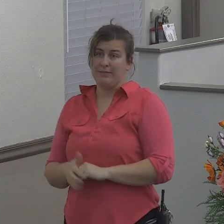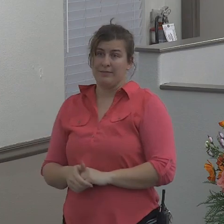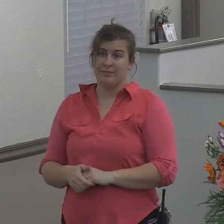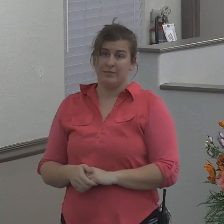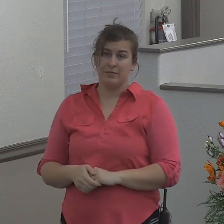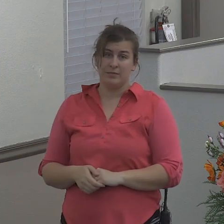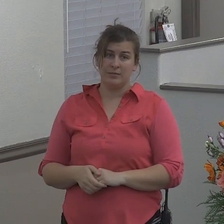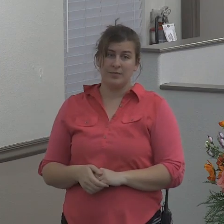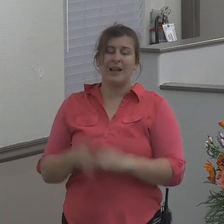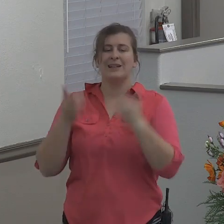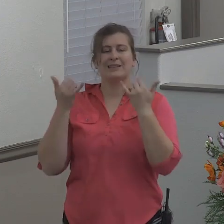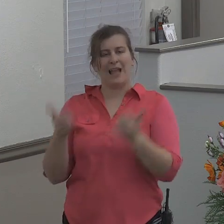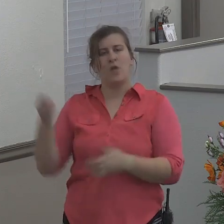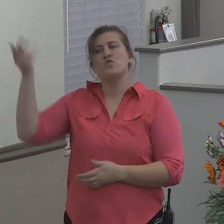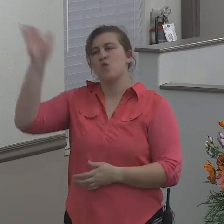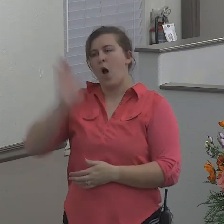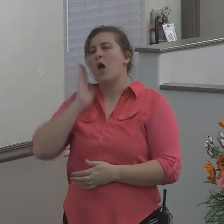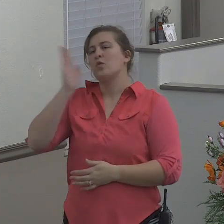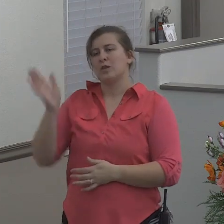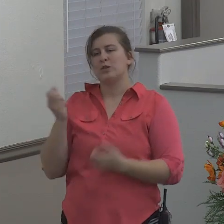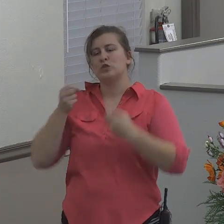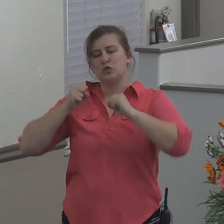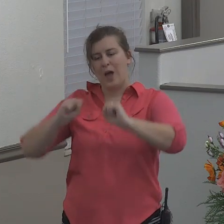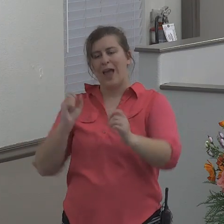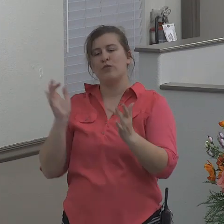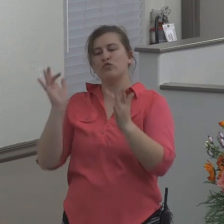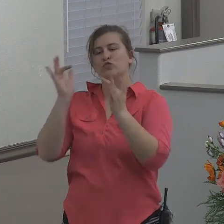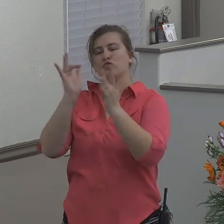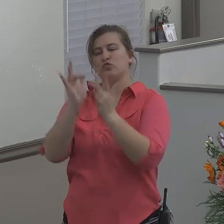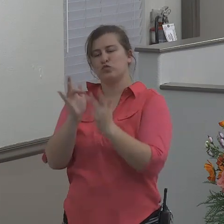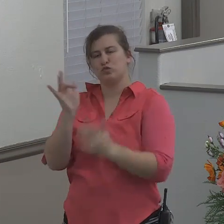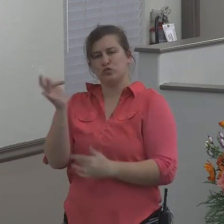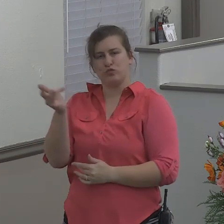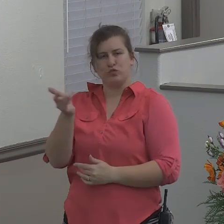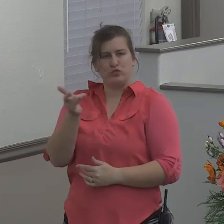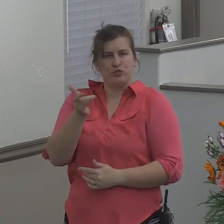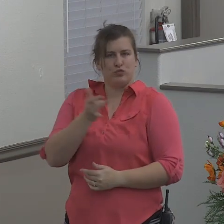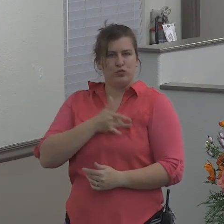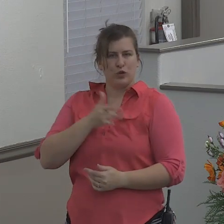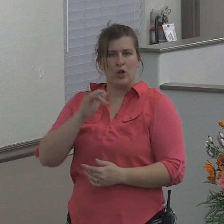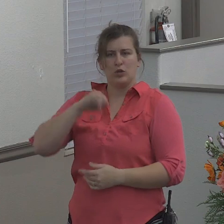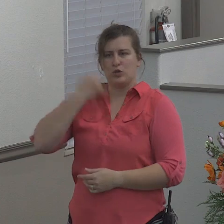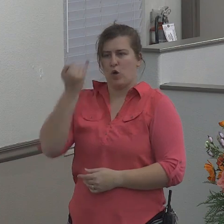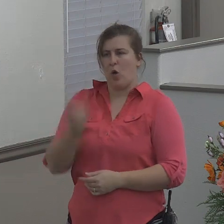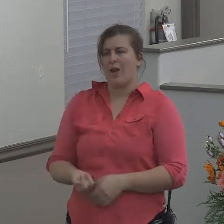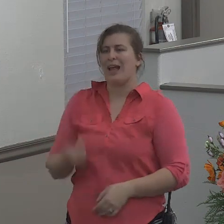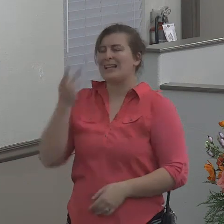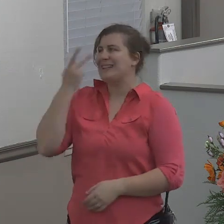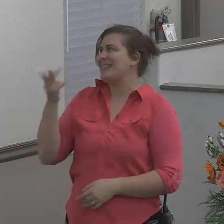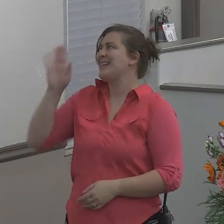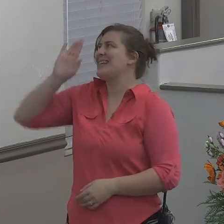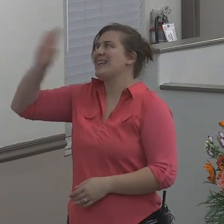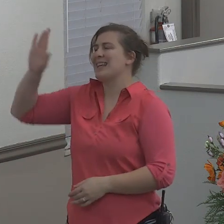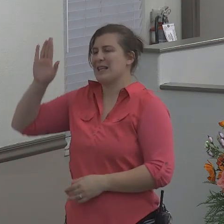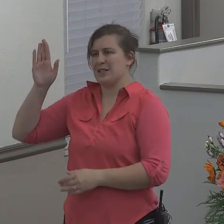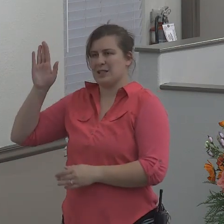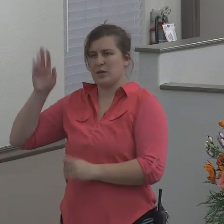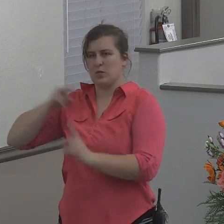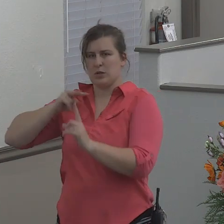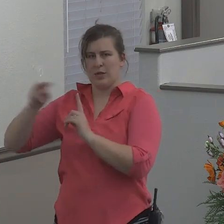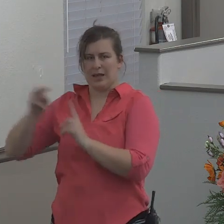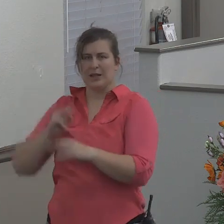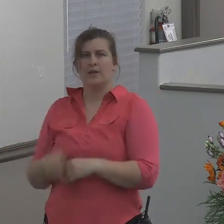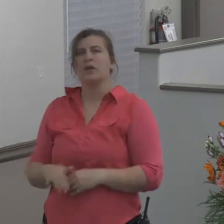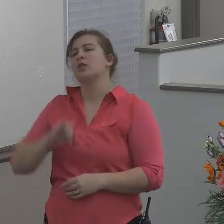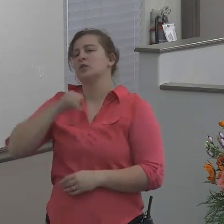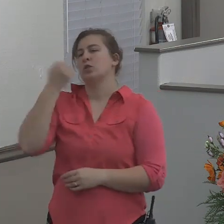now God is going to try to reach Jonah he's going to try to get him to see it his way in Jonah chapter 4